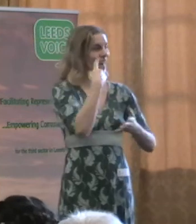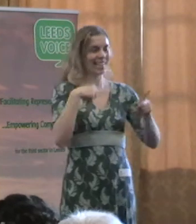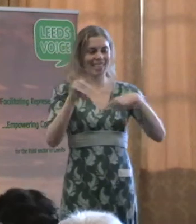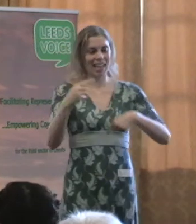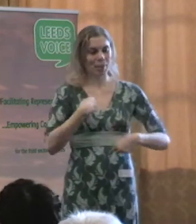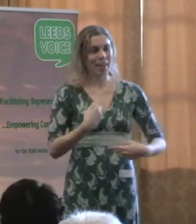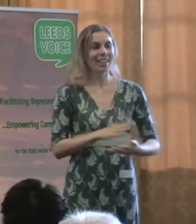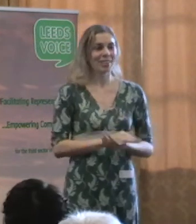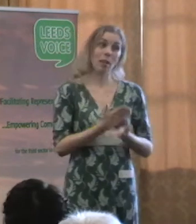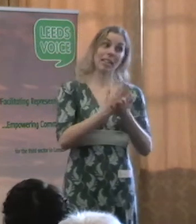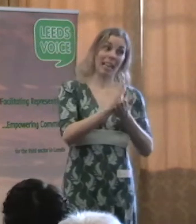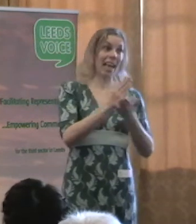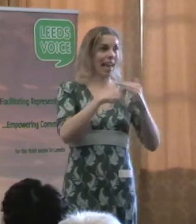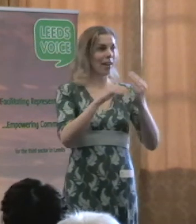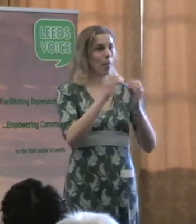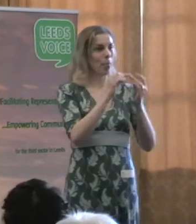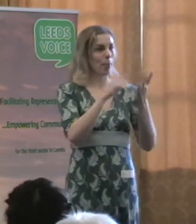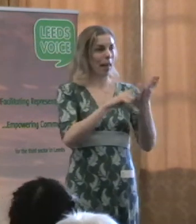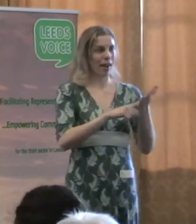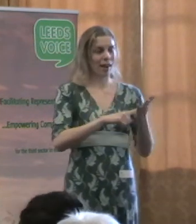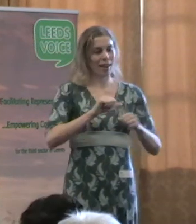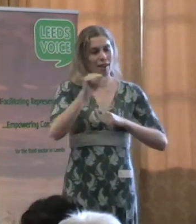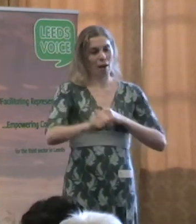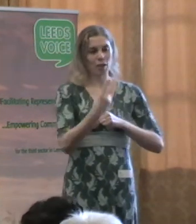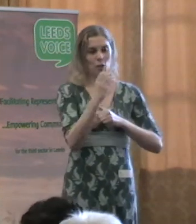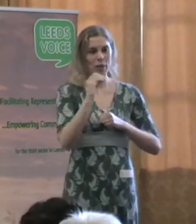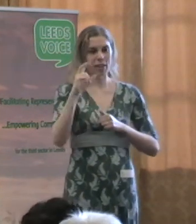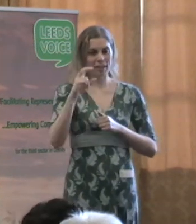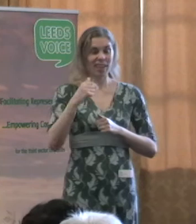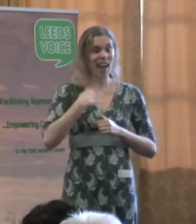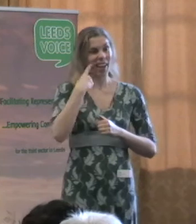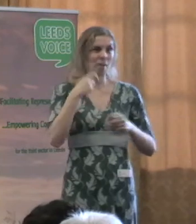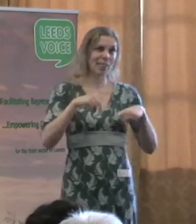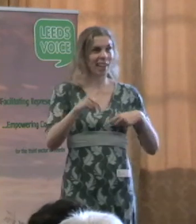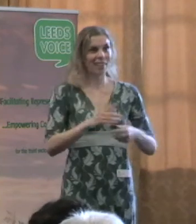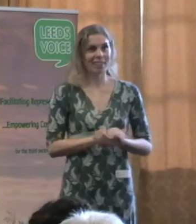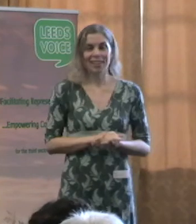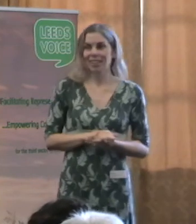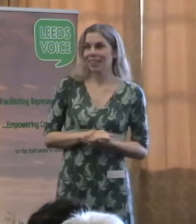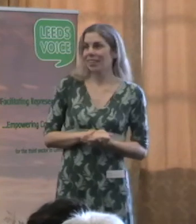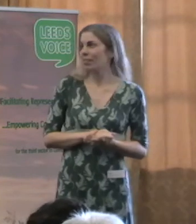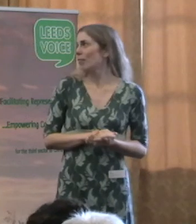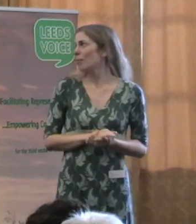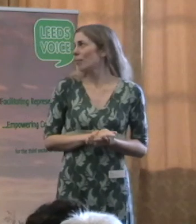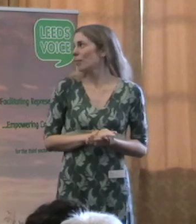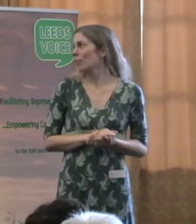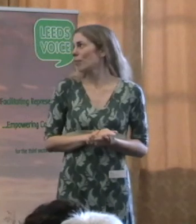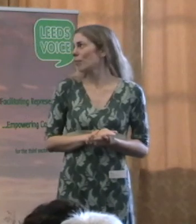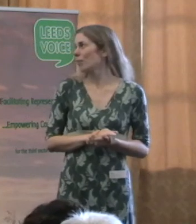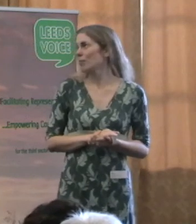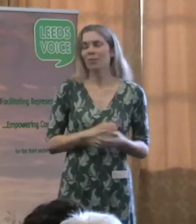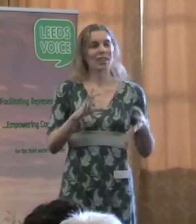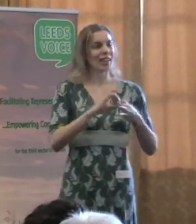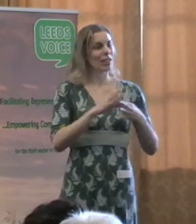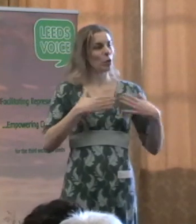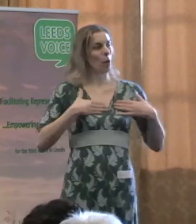clear how he can get rid of me post-April 1st, 2013. And that is actually around health protection